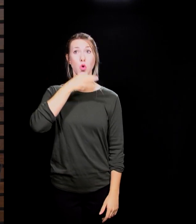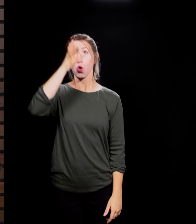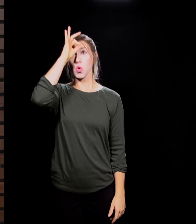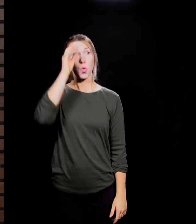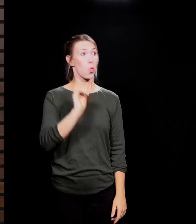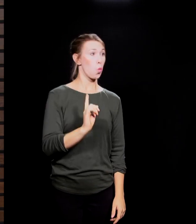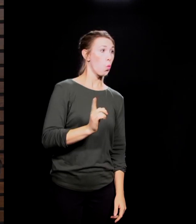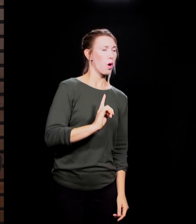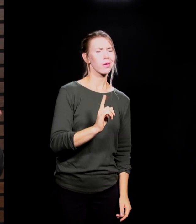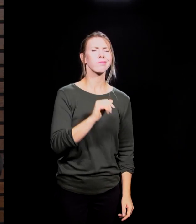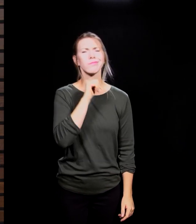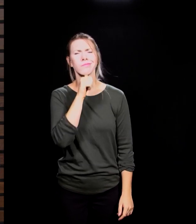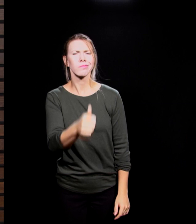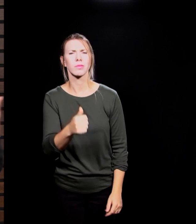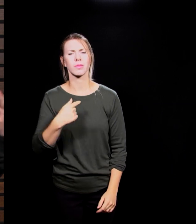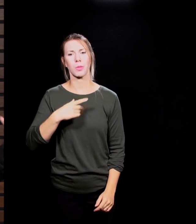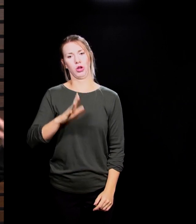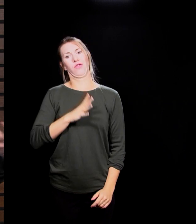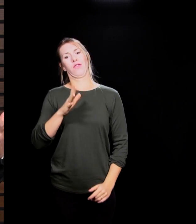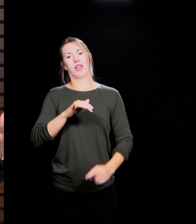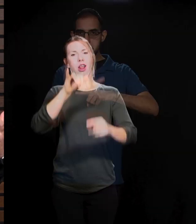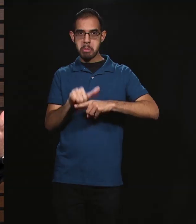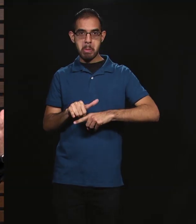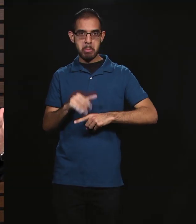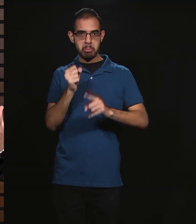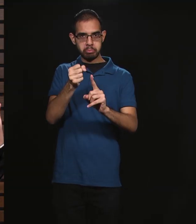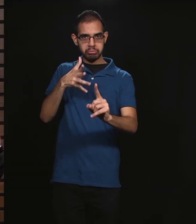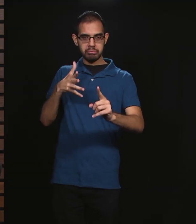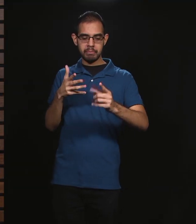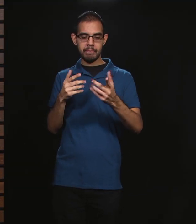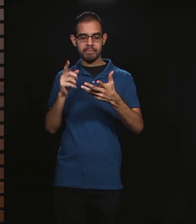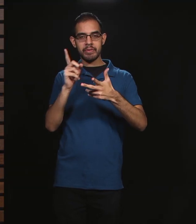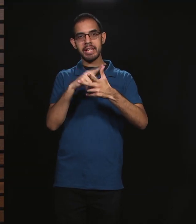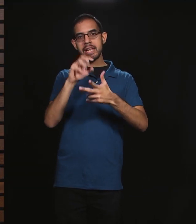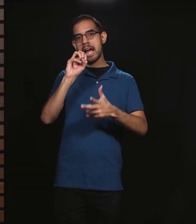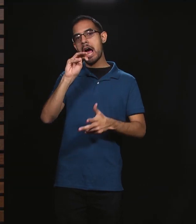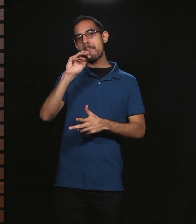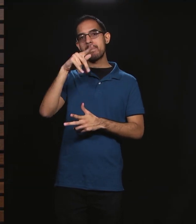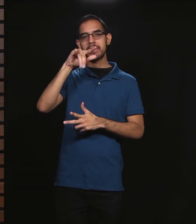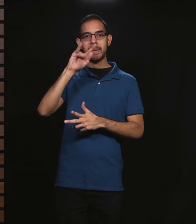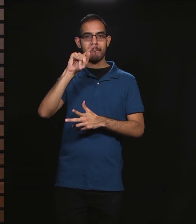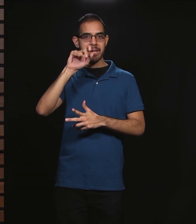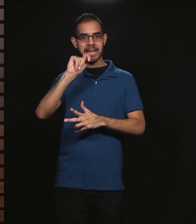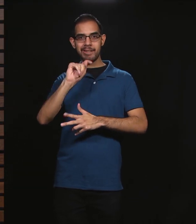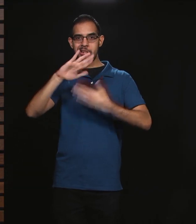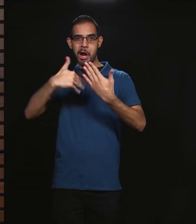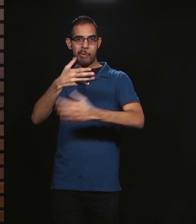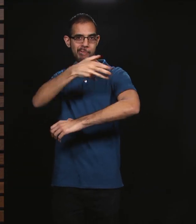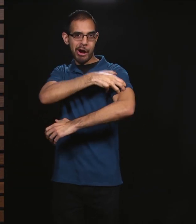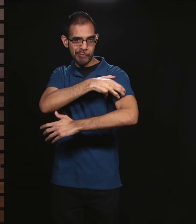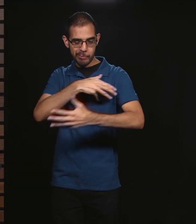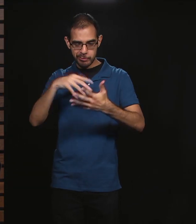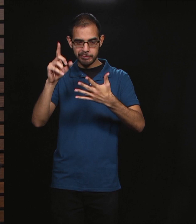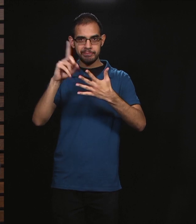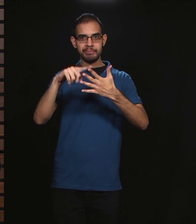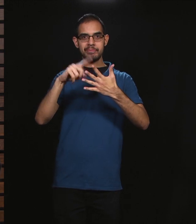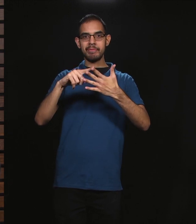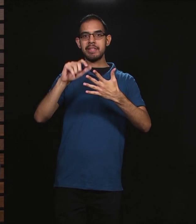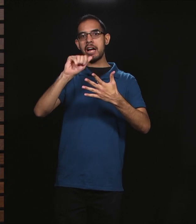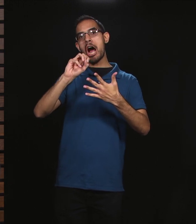some real fancy words. I'm going to break all of them down. See, the omnipotent, what does that mean? The all-powerful God. The omniscient, the